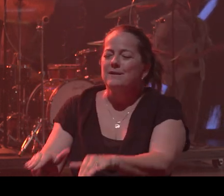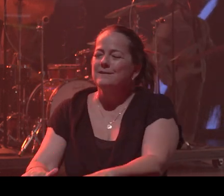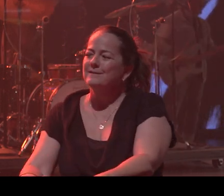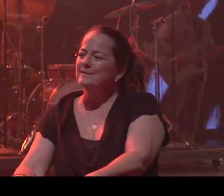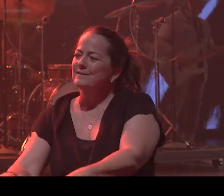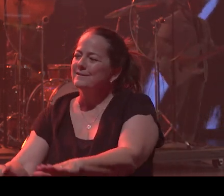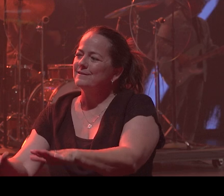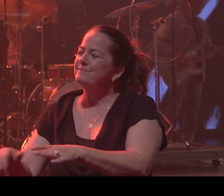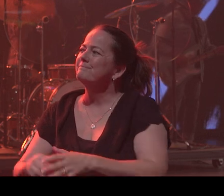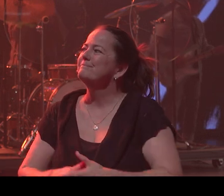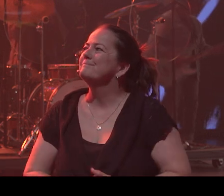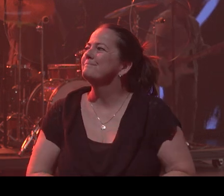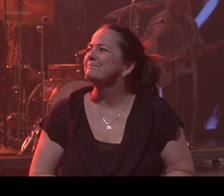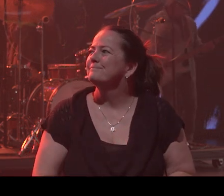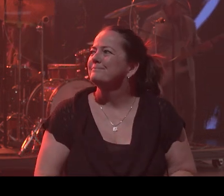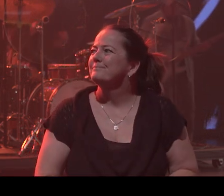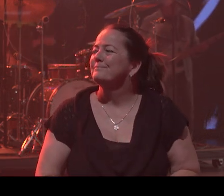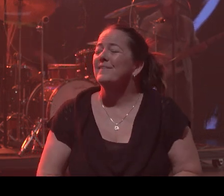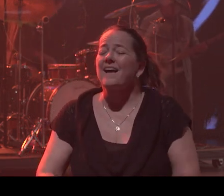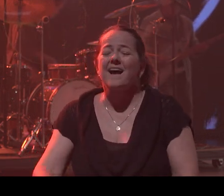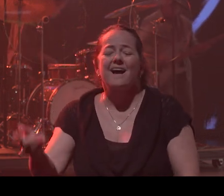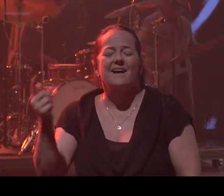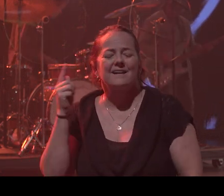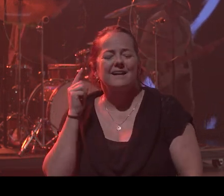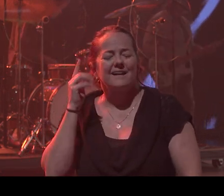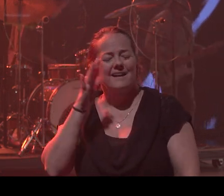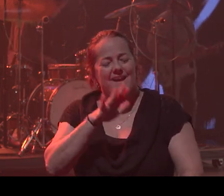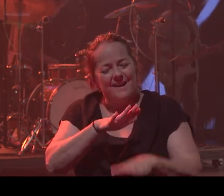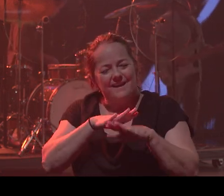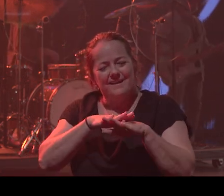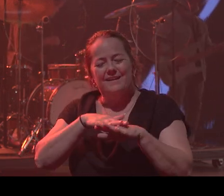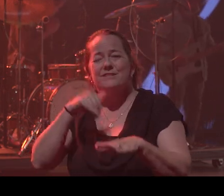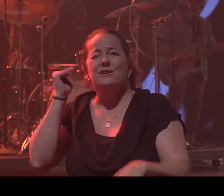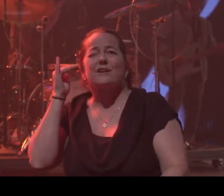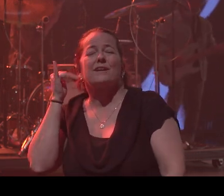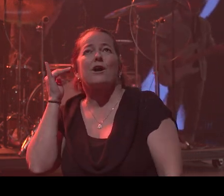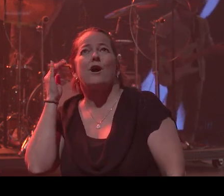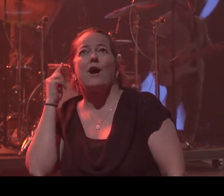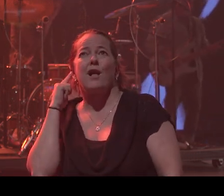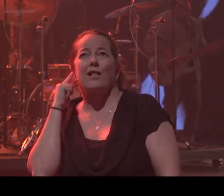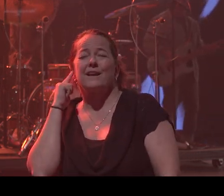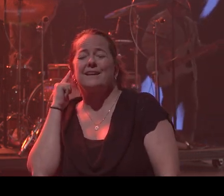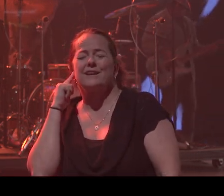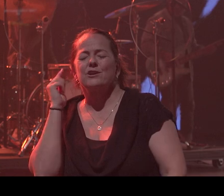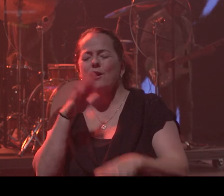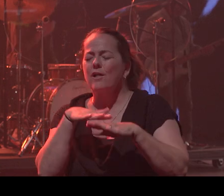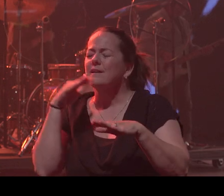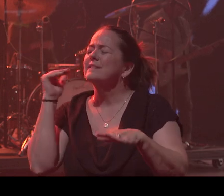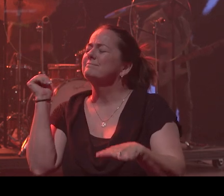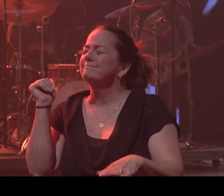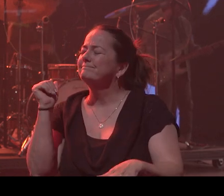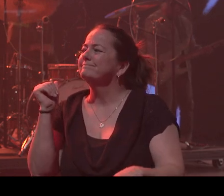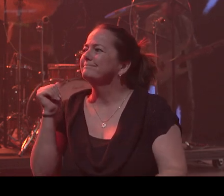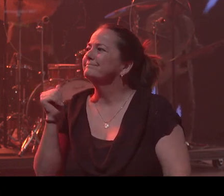I hear you calling, come to freedom,